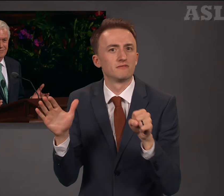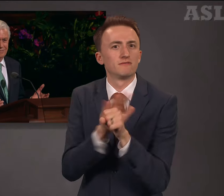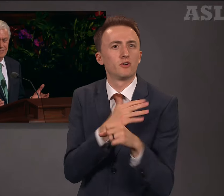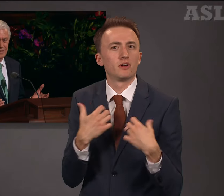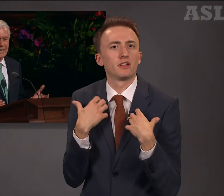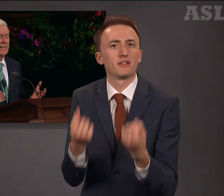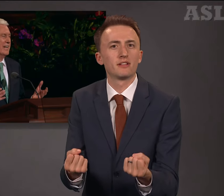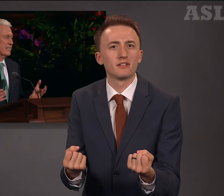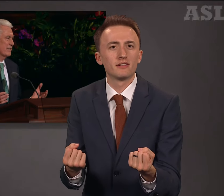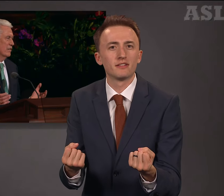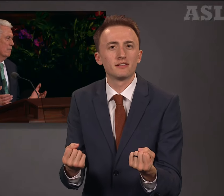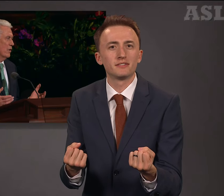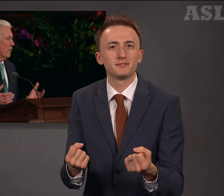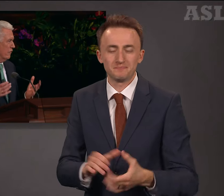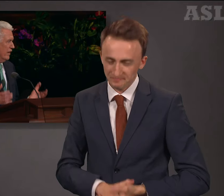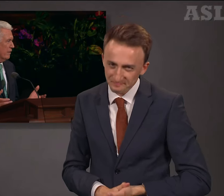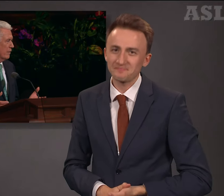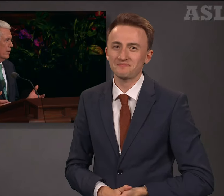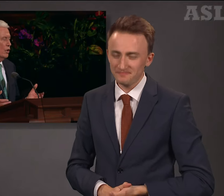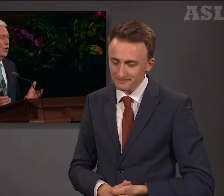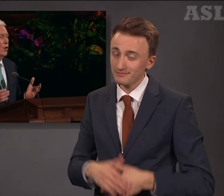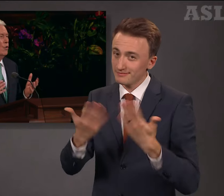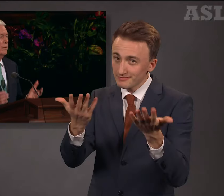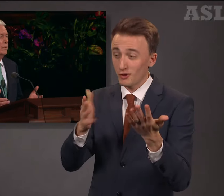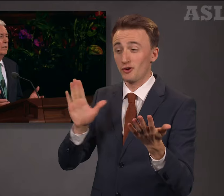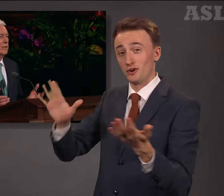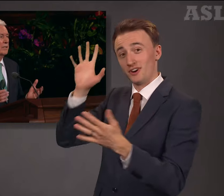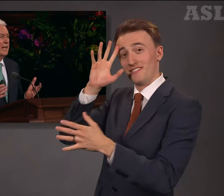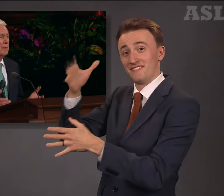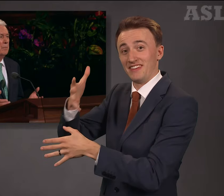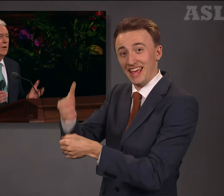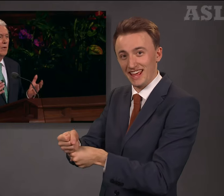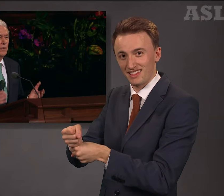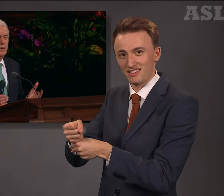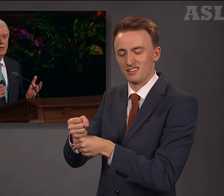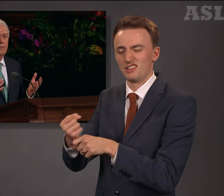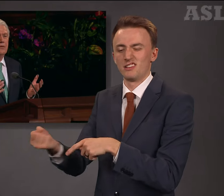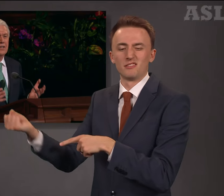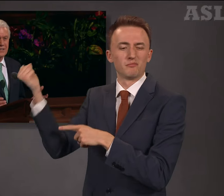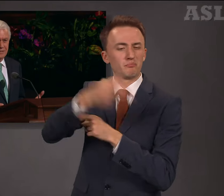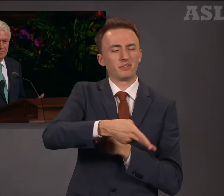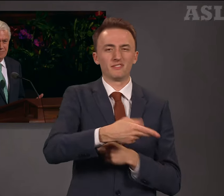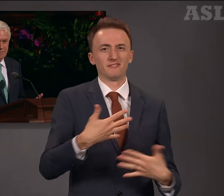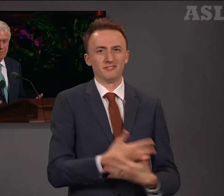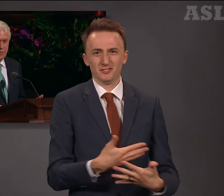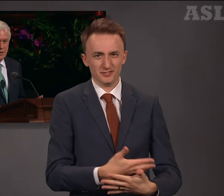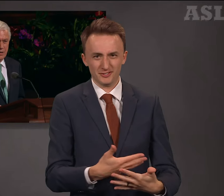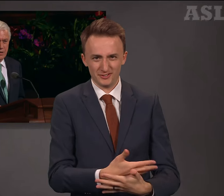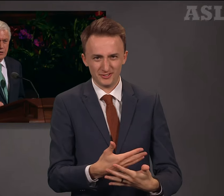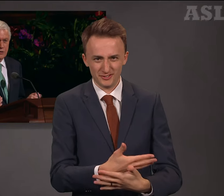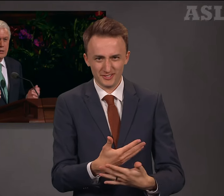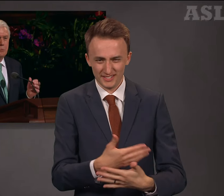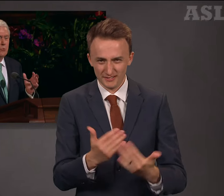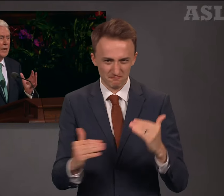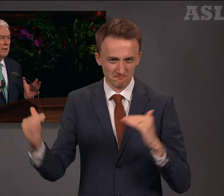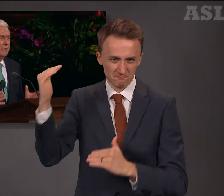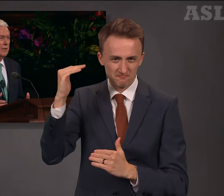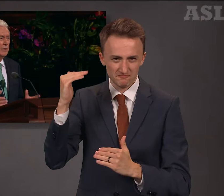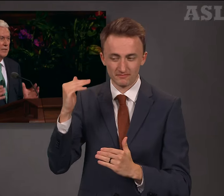At last, her faith overcame her fear. She braved the